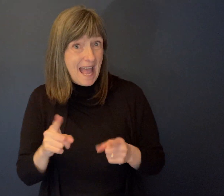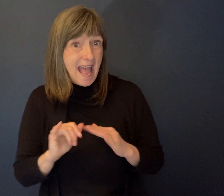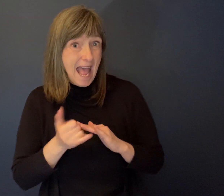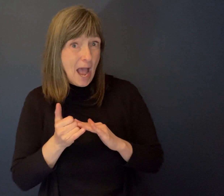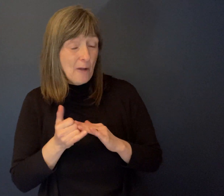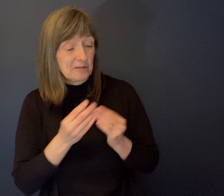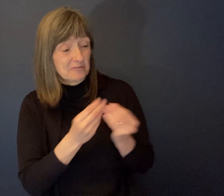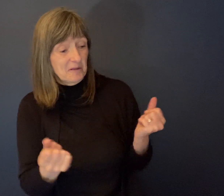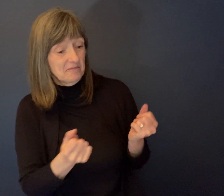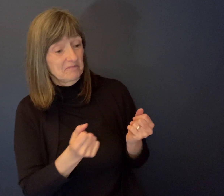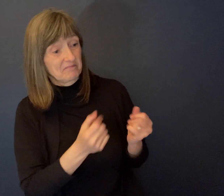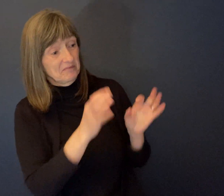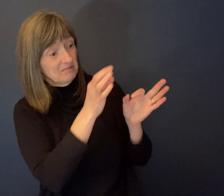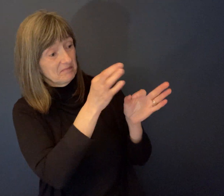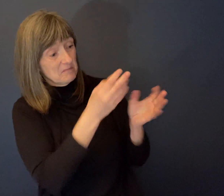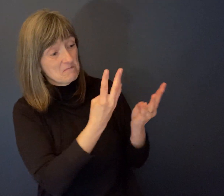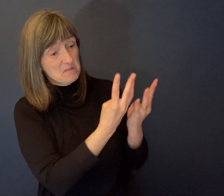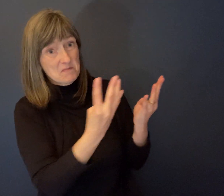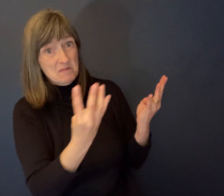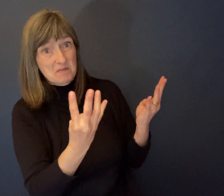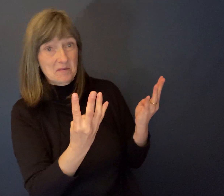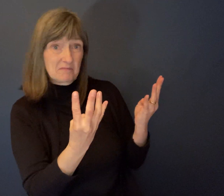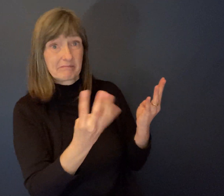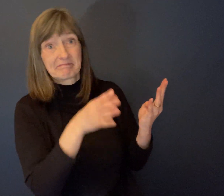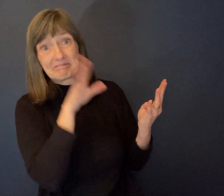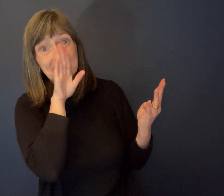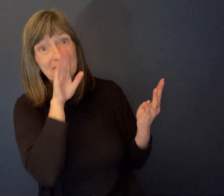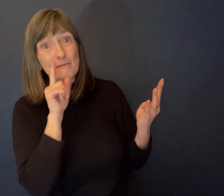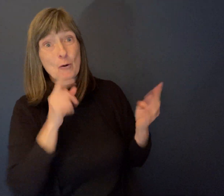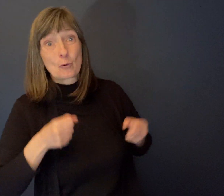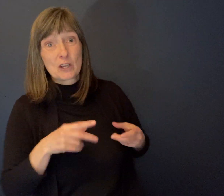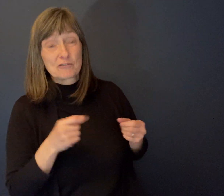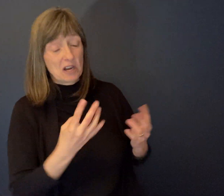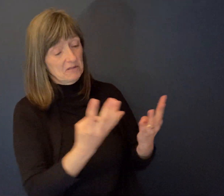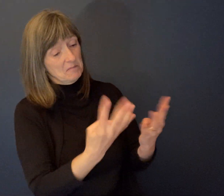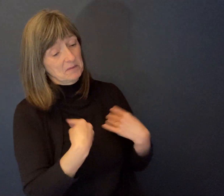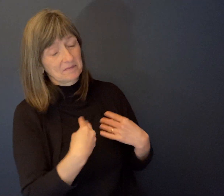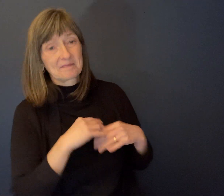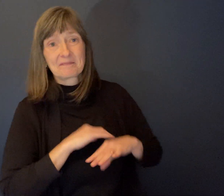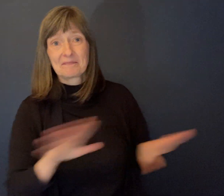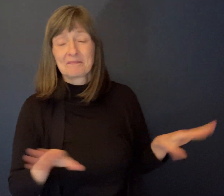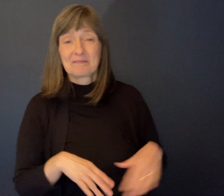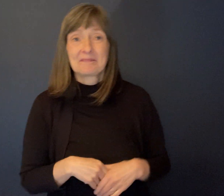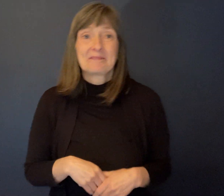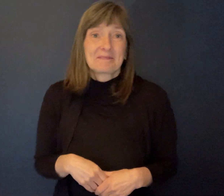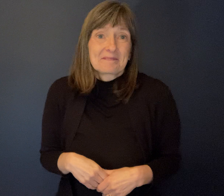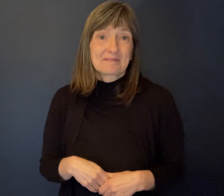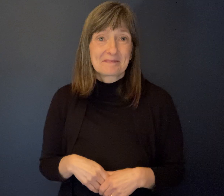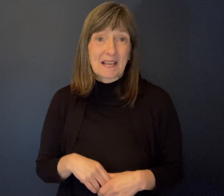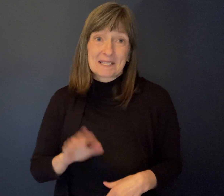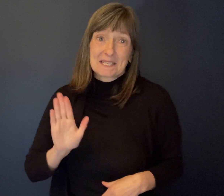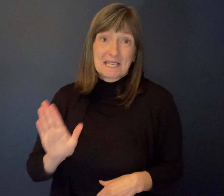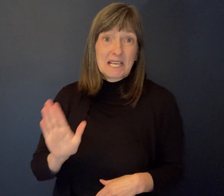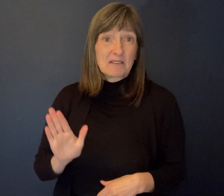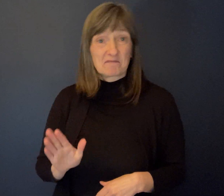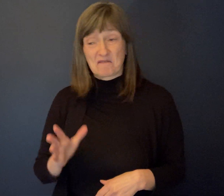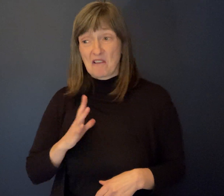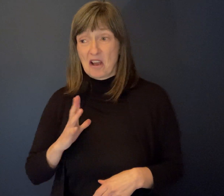resolved and how it was handled. And that's Bill. Bill was a down-to-earth kind of guy and took great